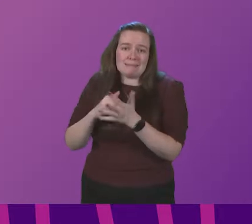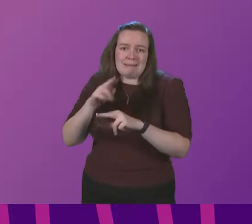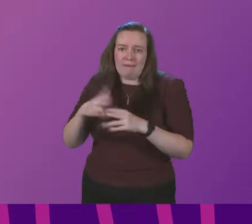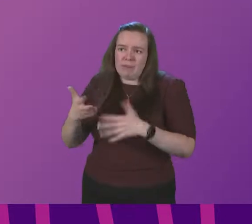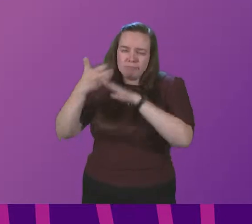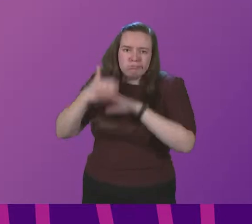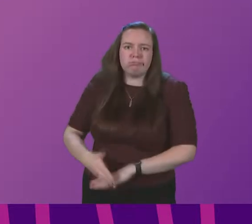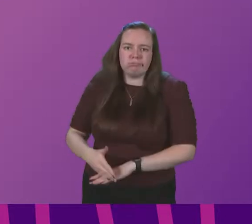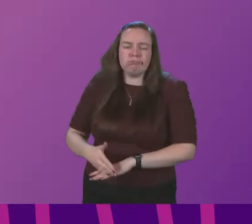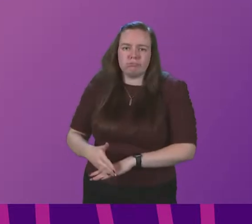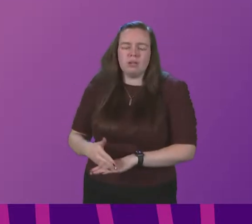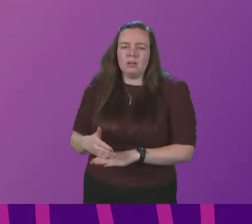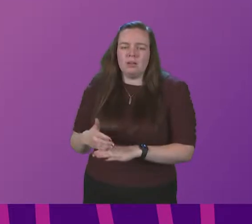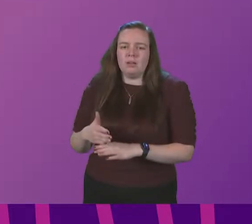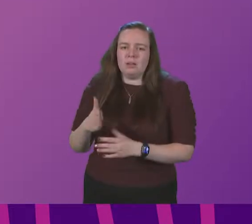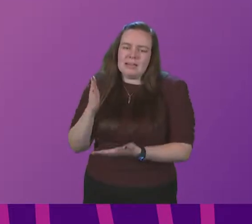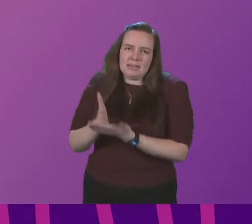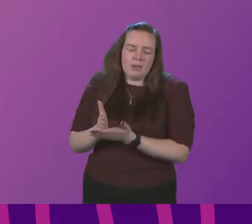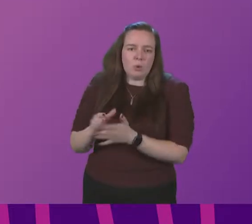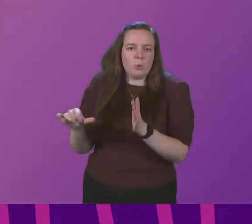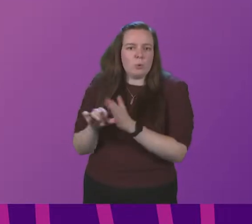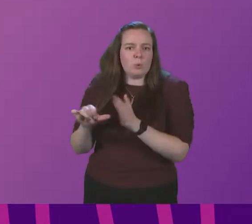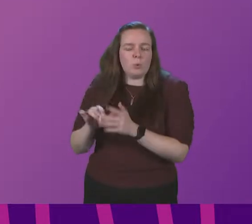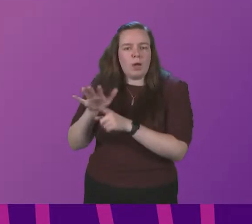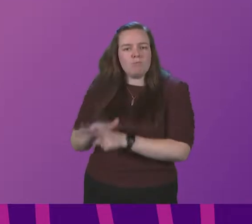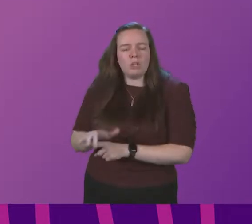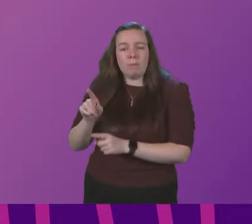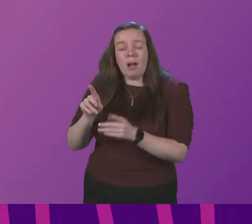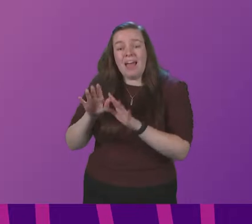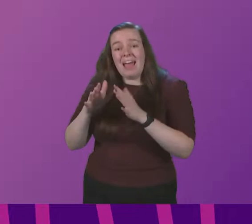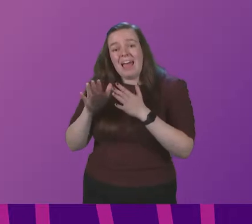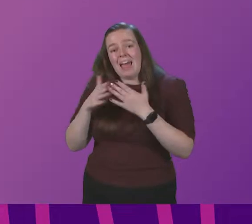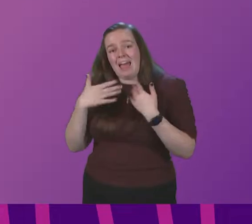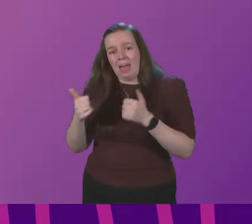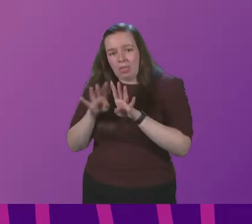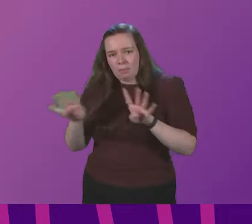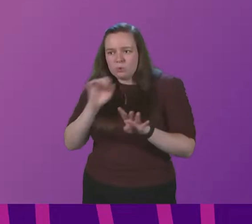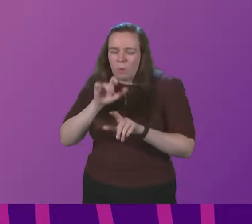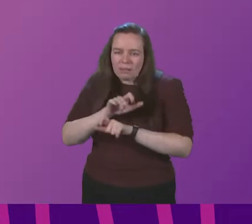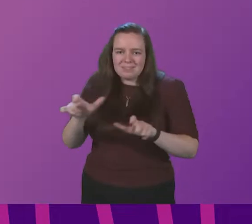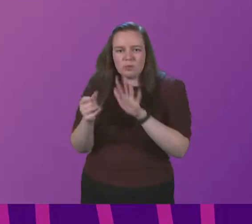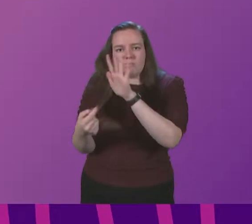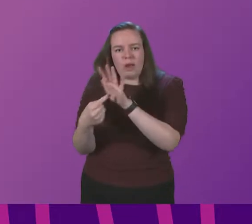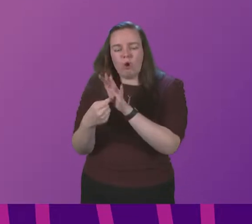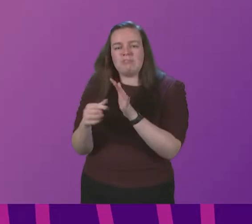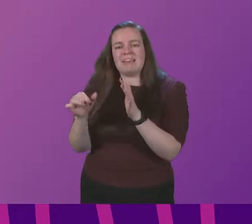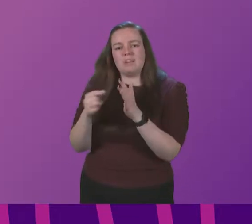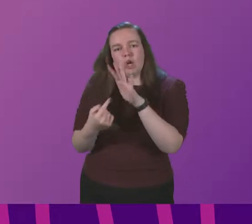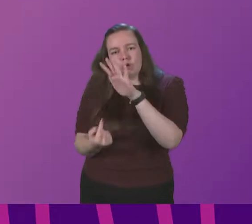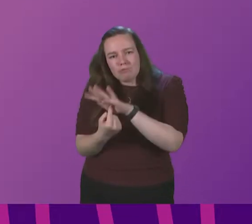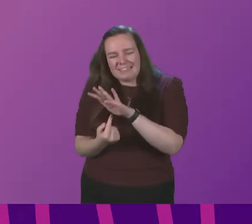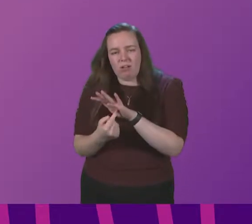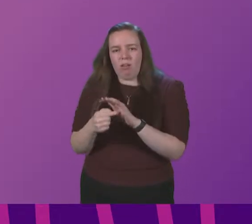extremely hard and are under intense pressure but health boards will continue to prioritise critical patients and